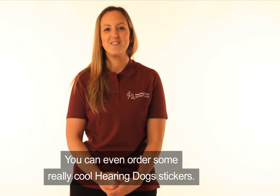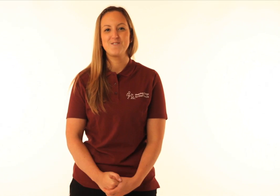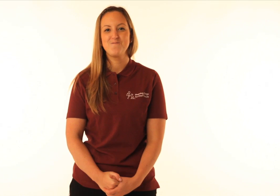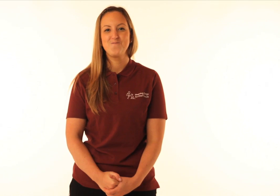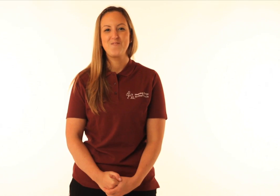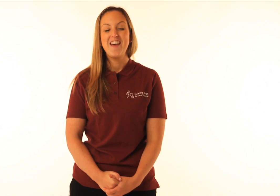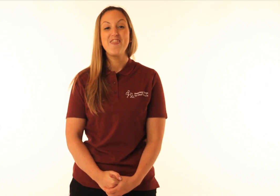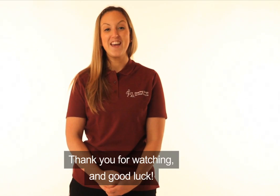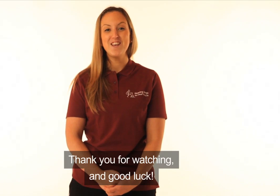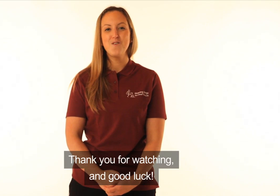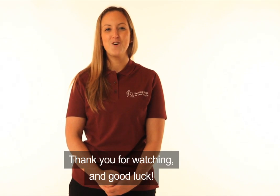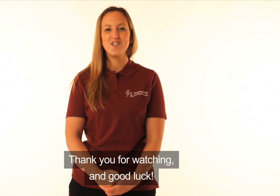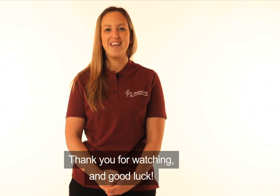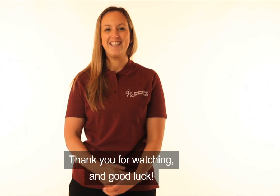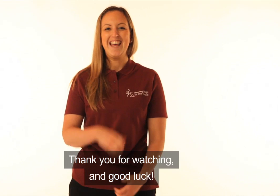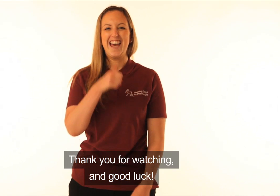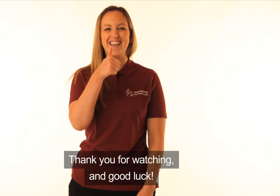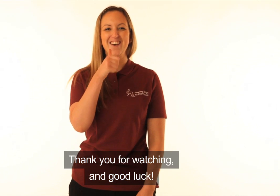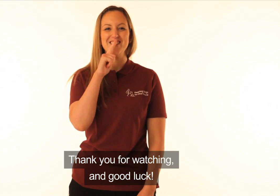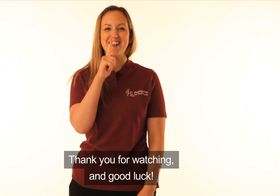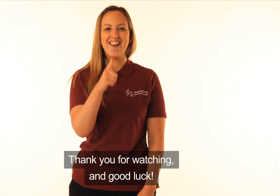Thank you for watching and good luck!